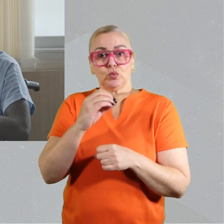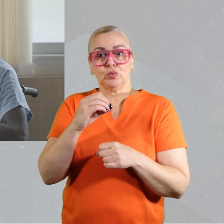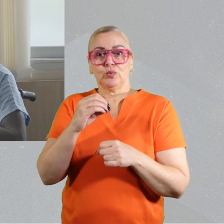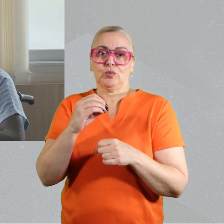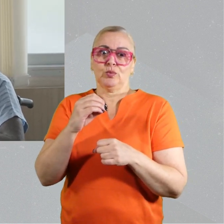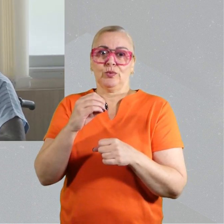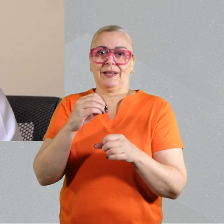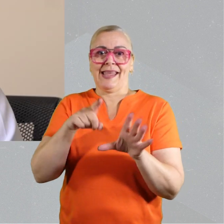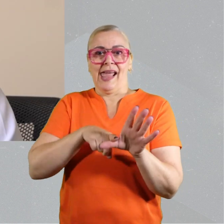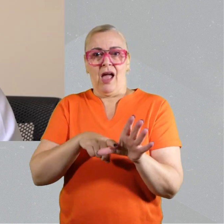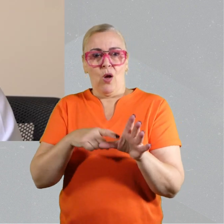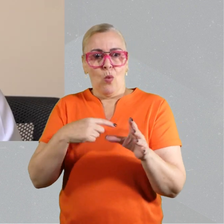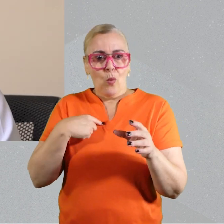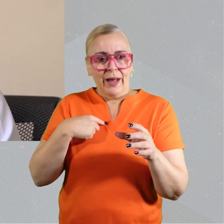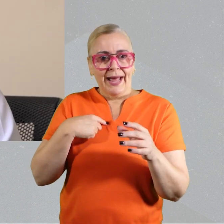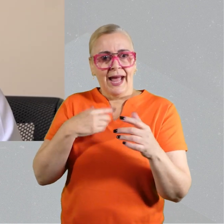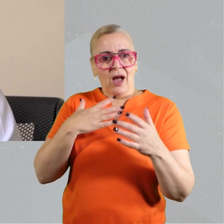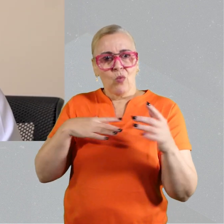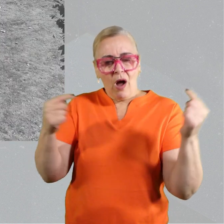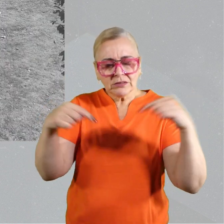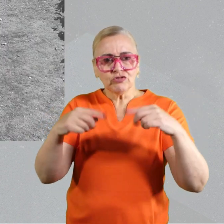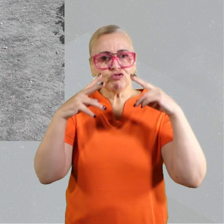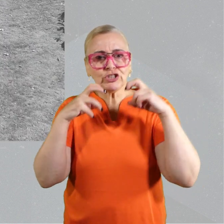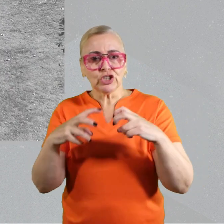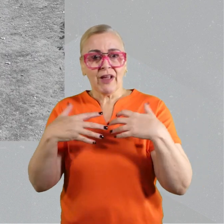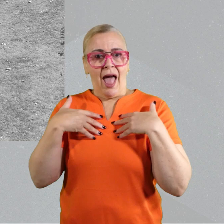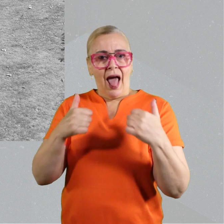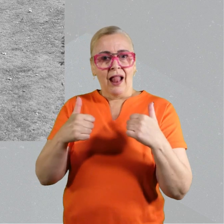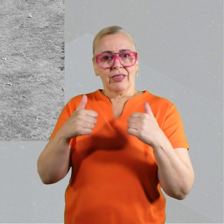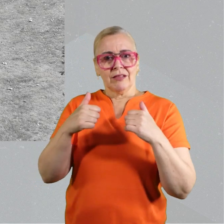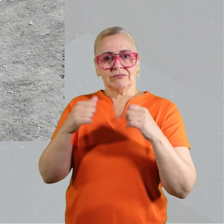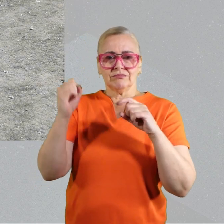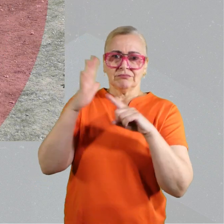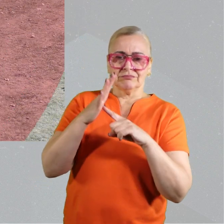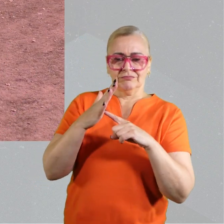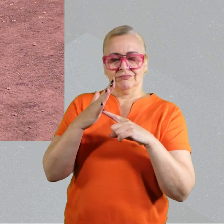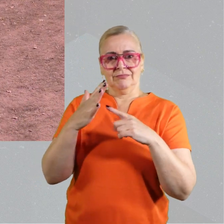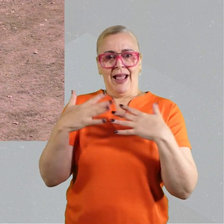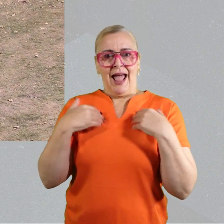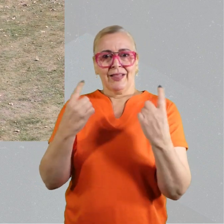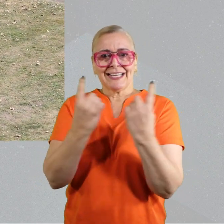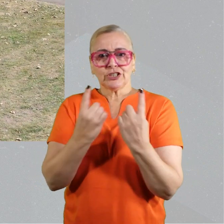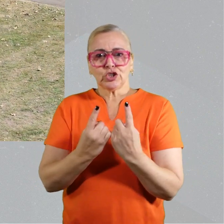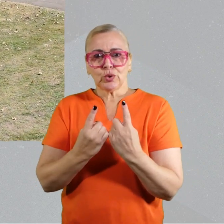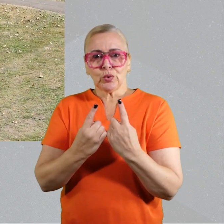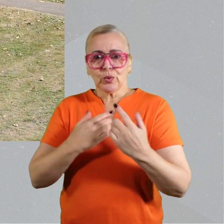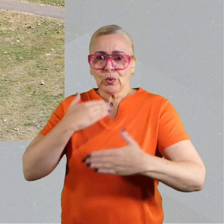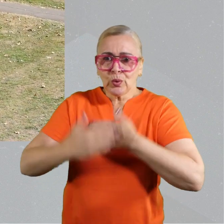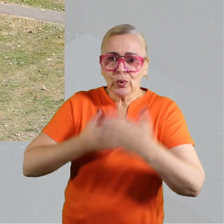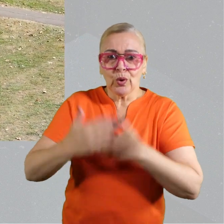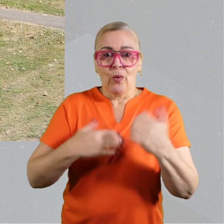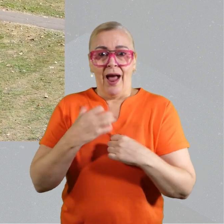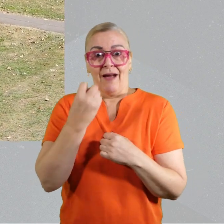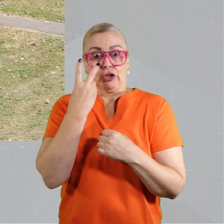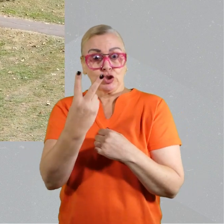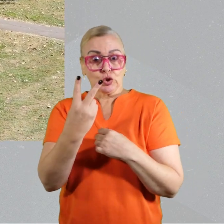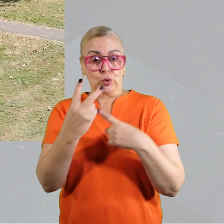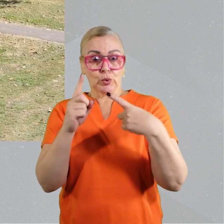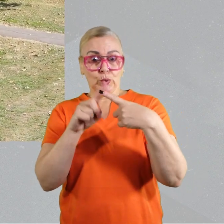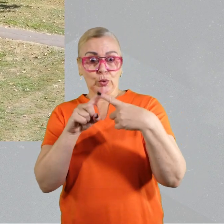should be available to everyone. And we have a duty to make that the case. In this, our 200th